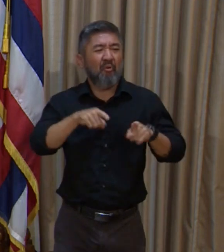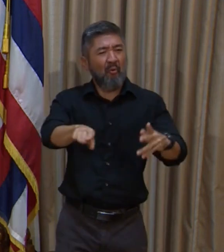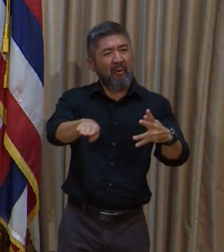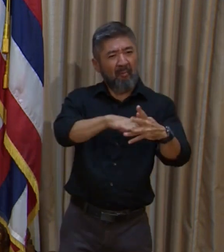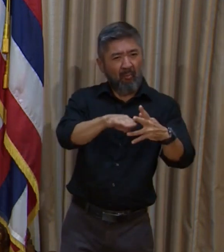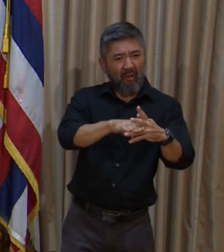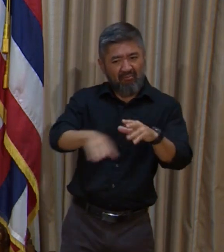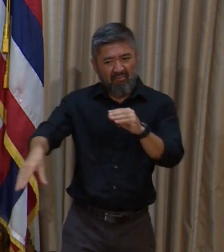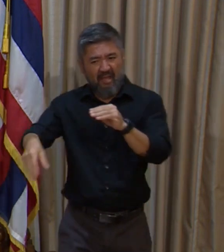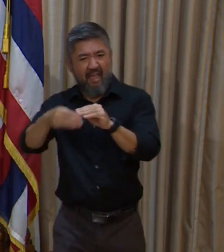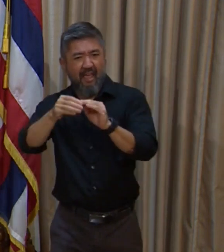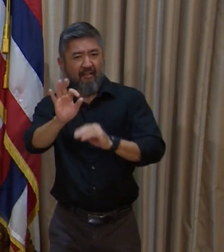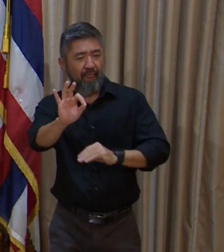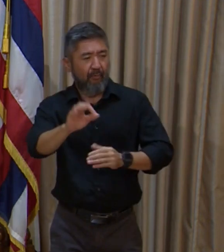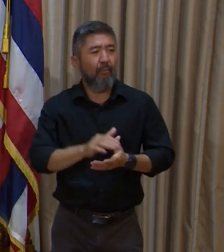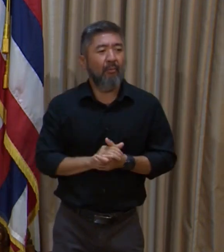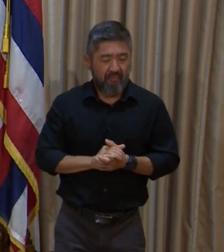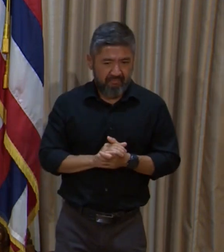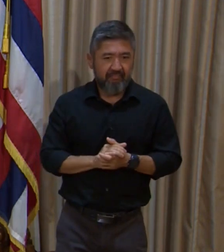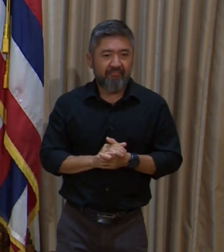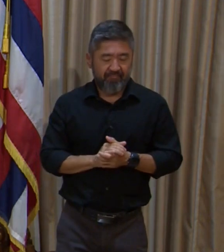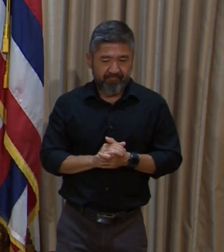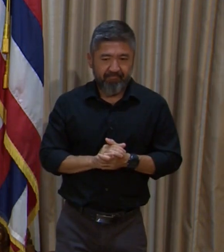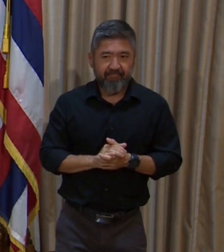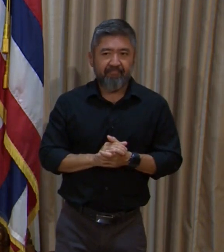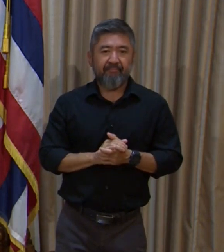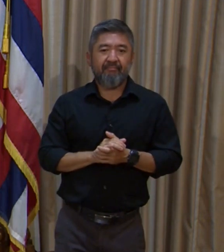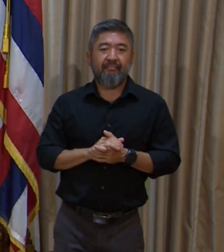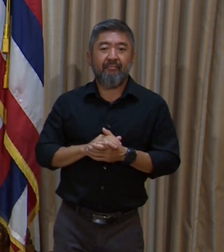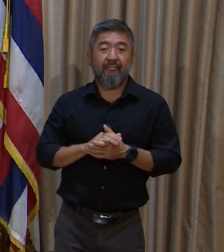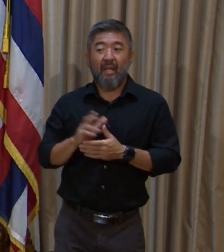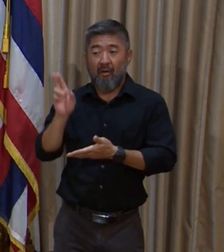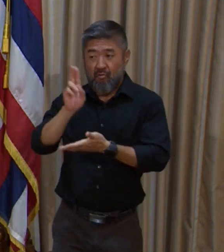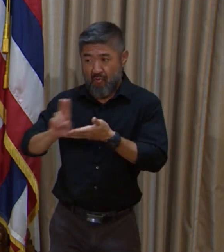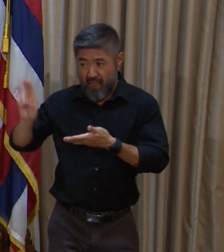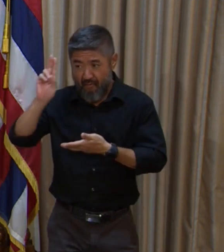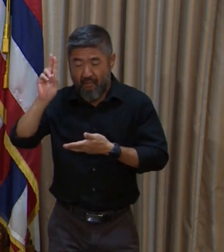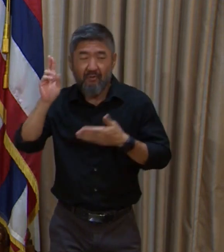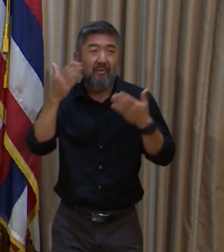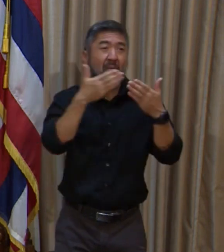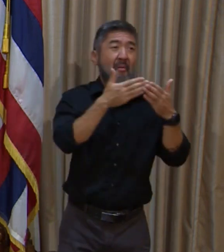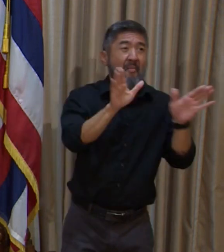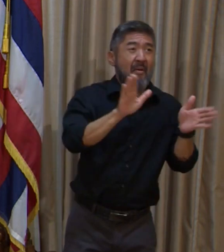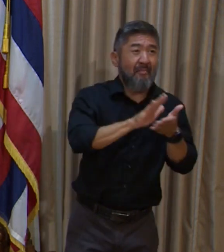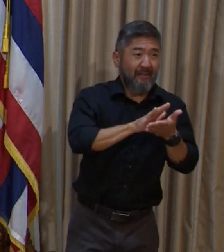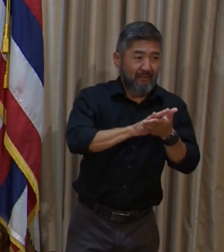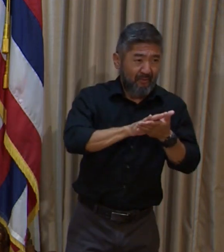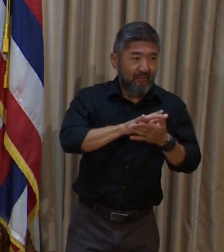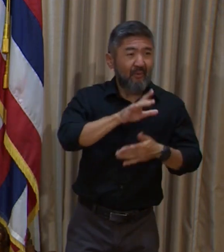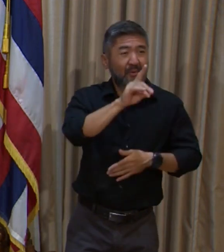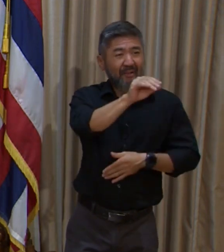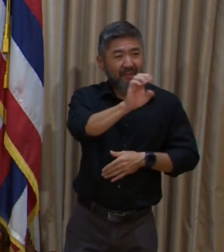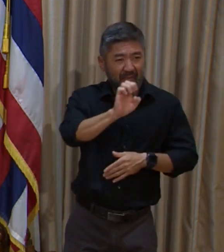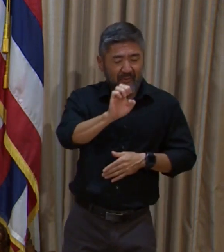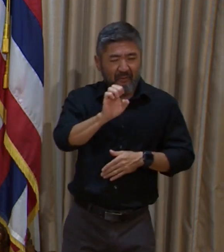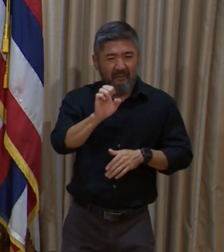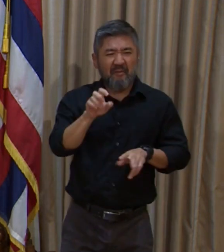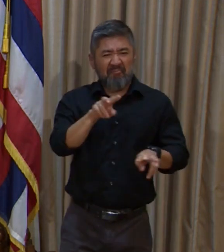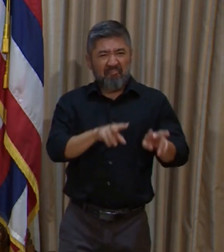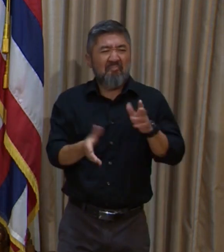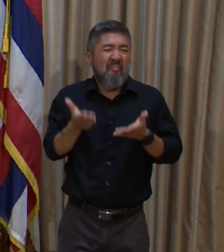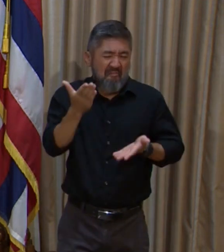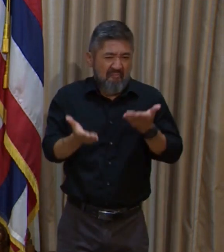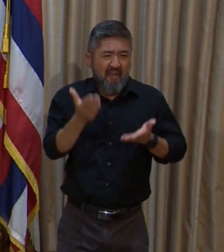certainly both the university and the public schools would probably be looking at it in the same